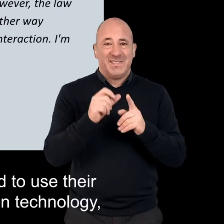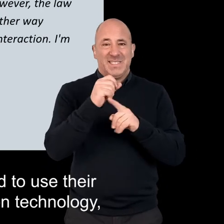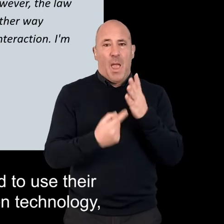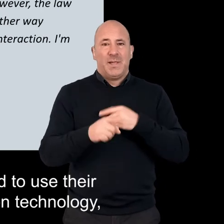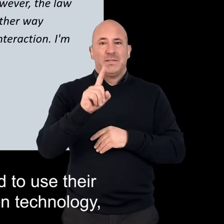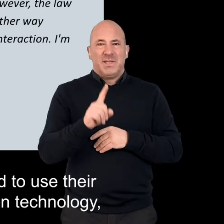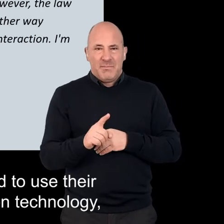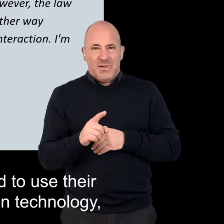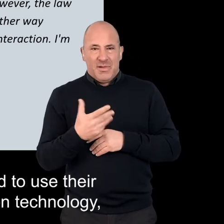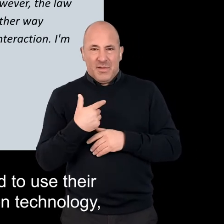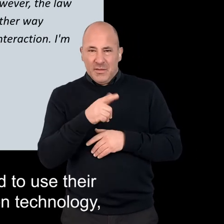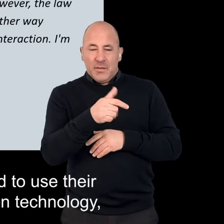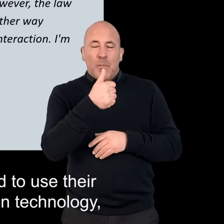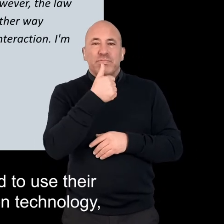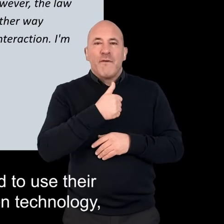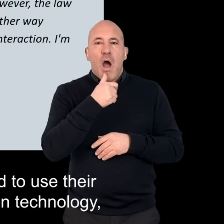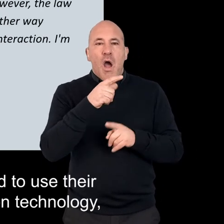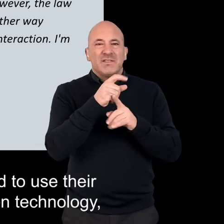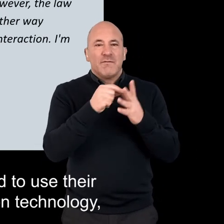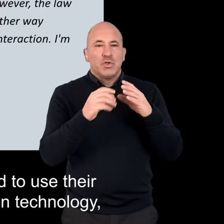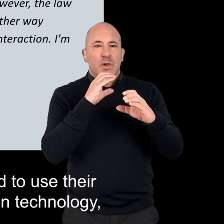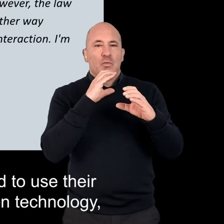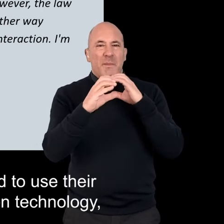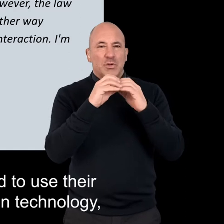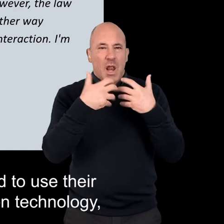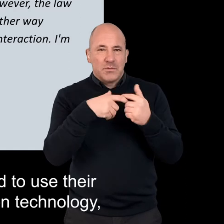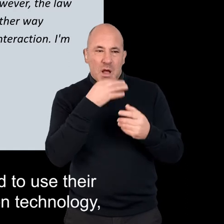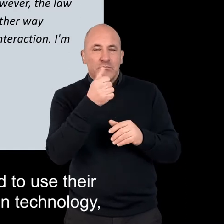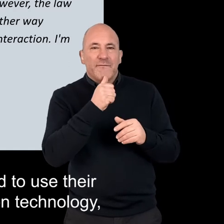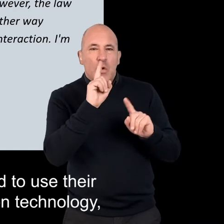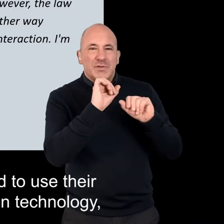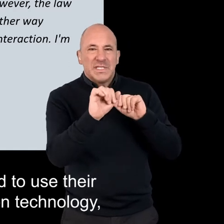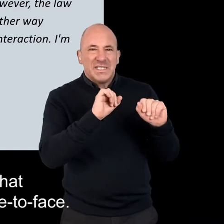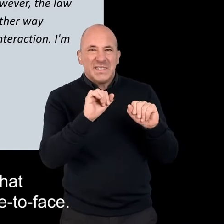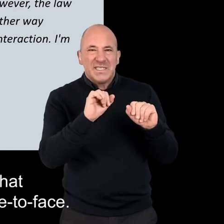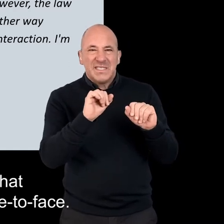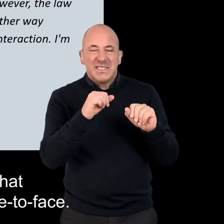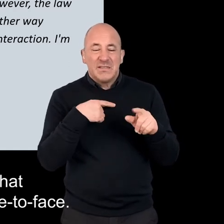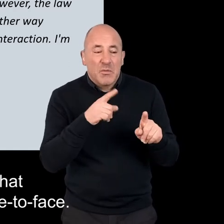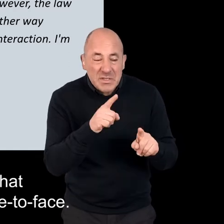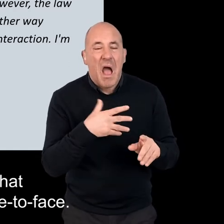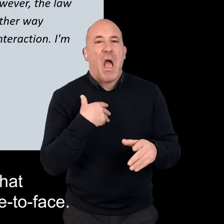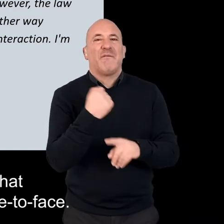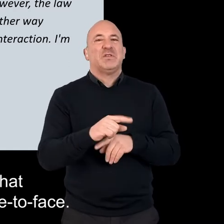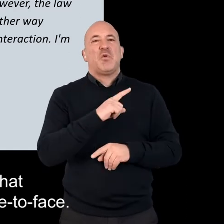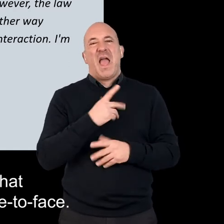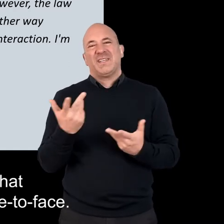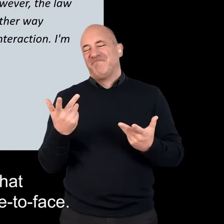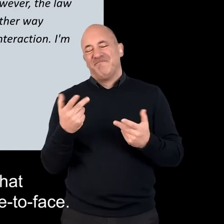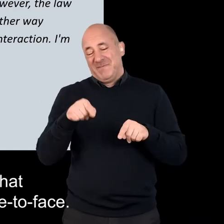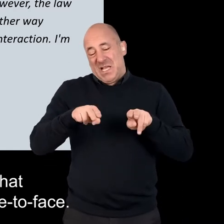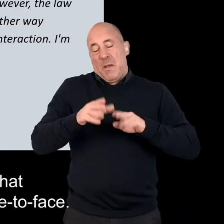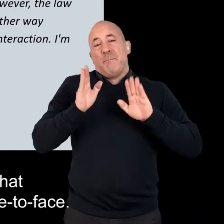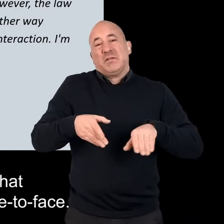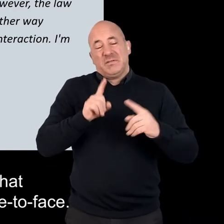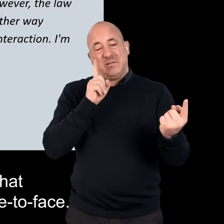Sometimes, when disabled people were asked to use their preferred method of digital communication technology, this was refused on the basis